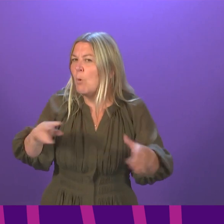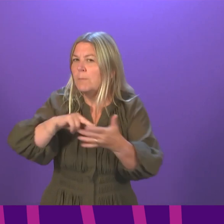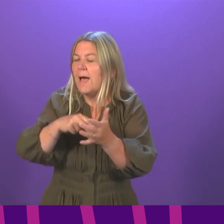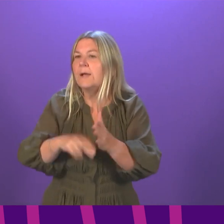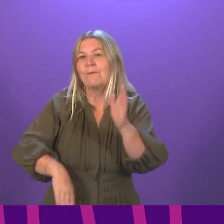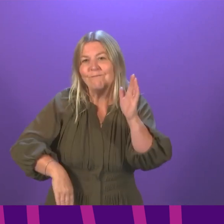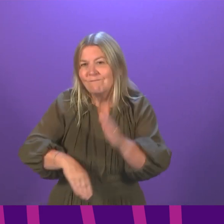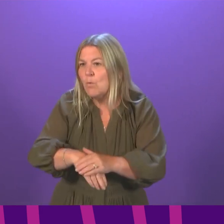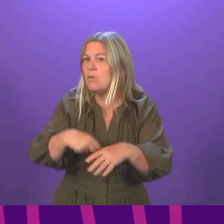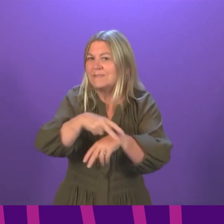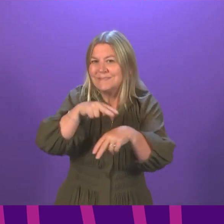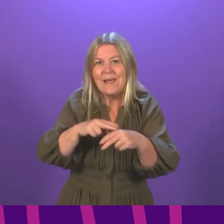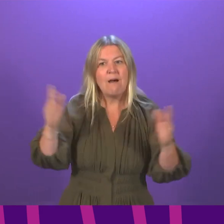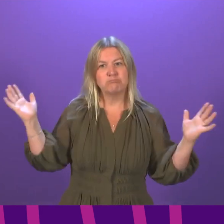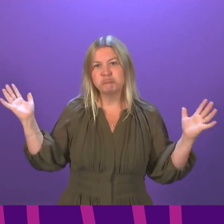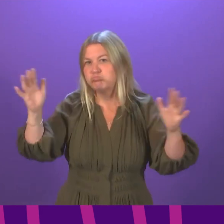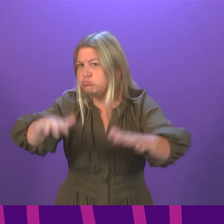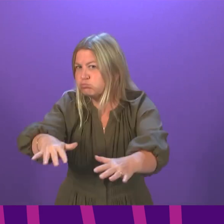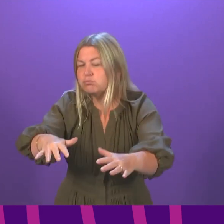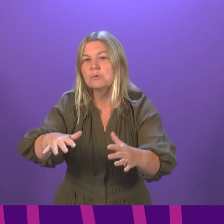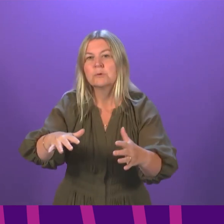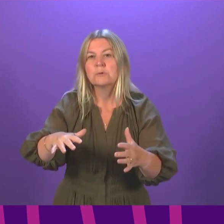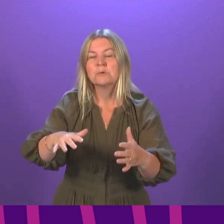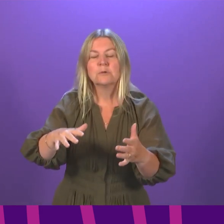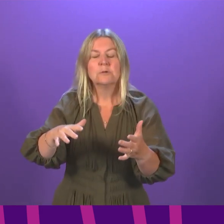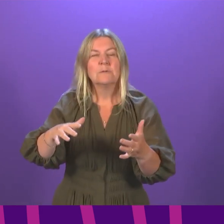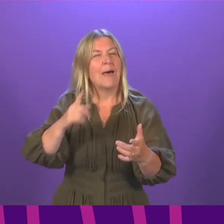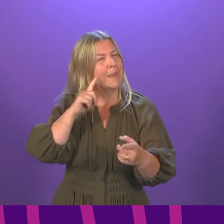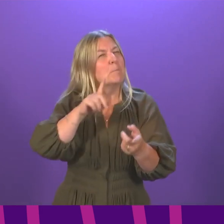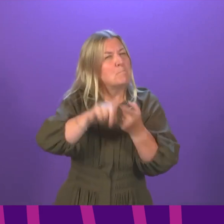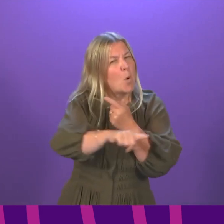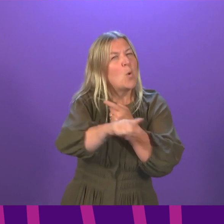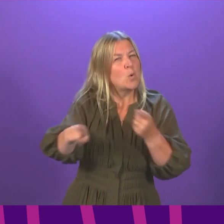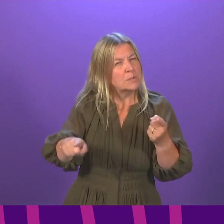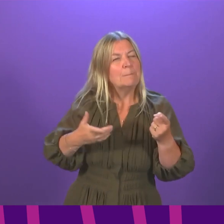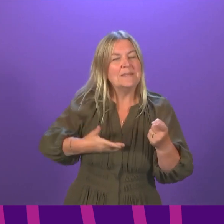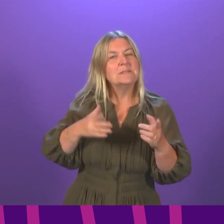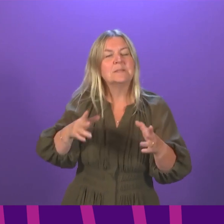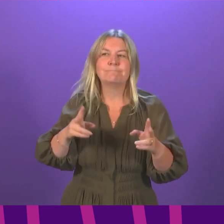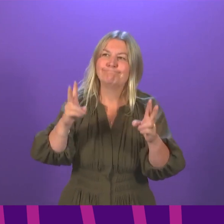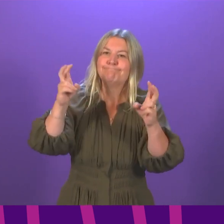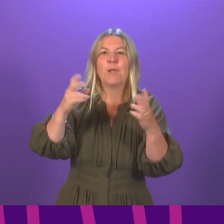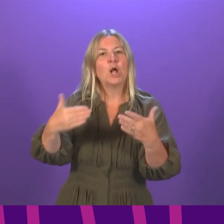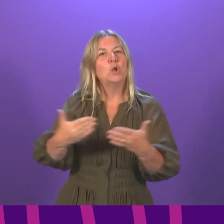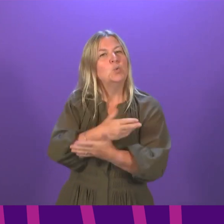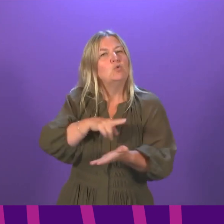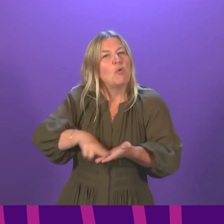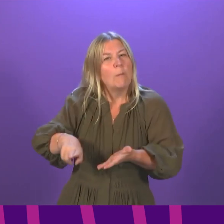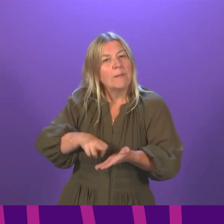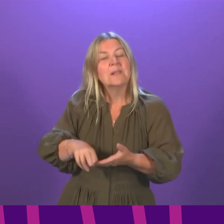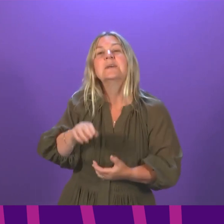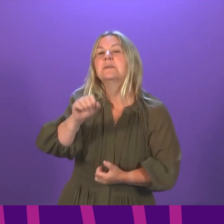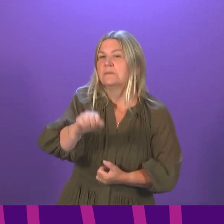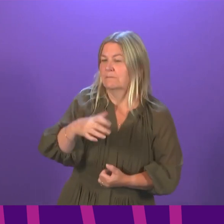the office. Most businesses are thinking about a new normal where, yes, they would want to see more of their workers back in the office, but they